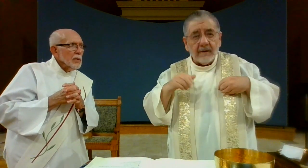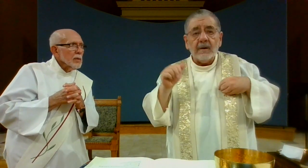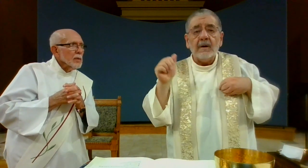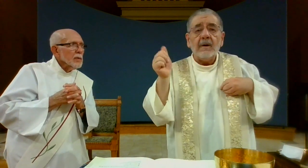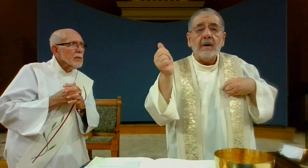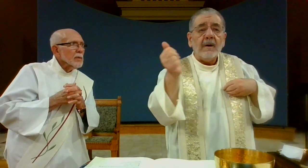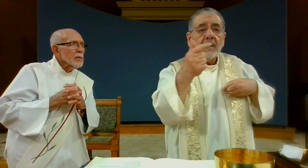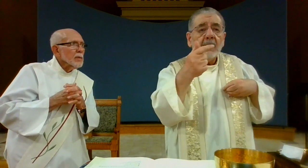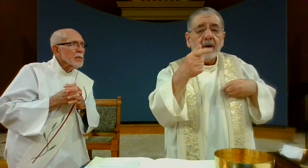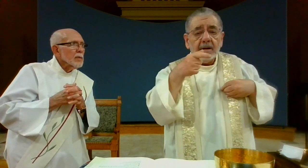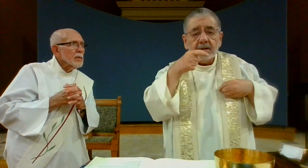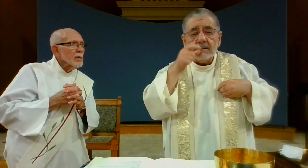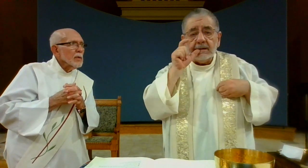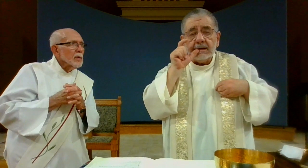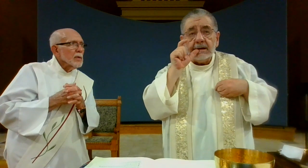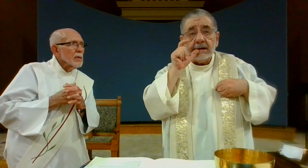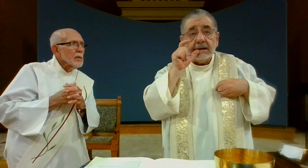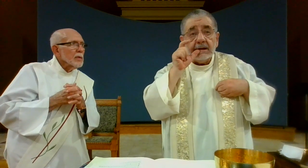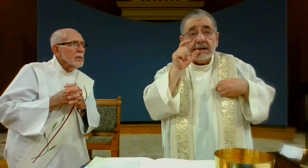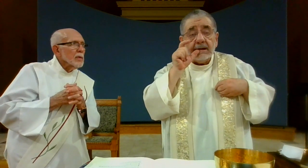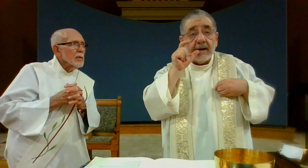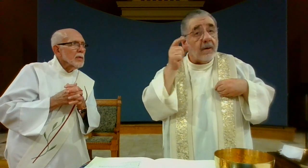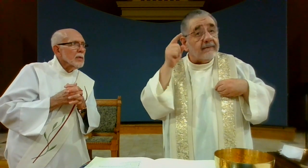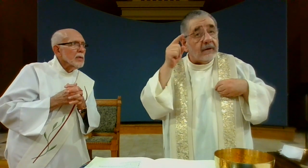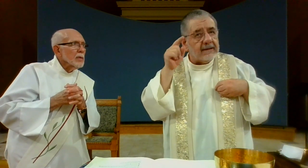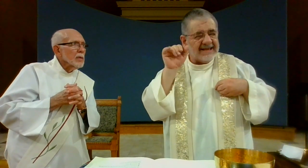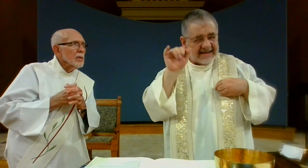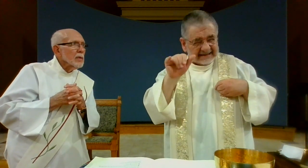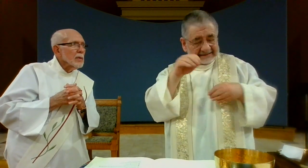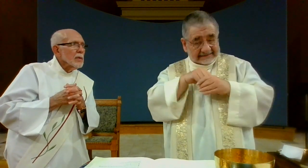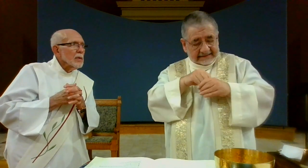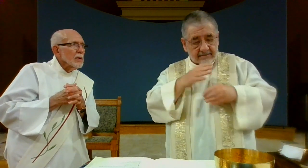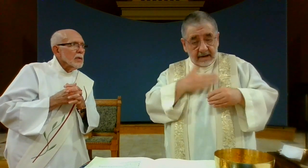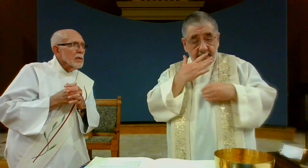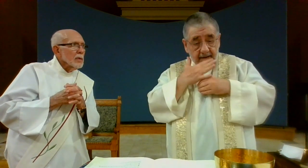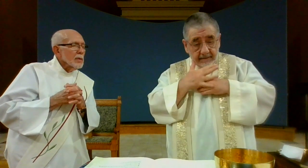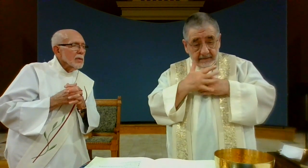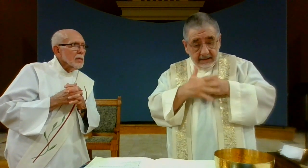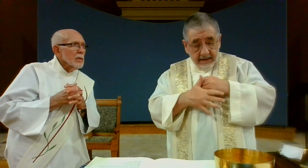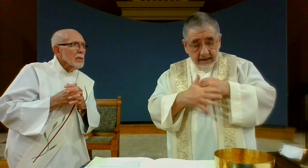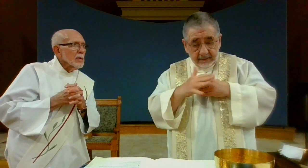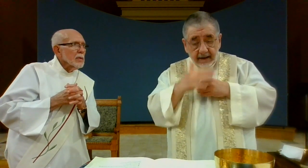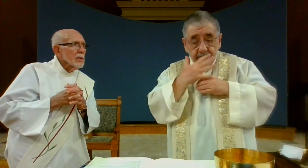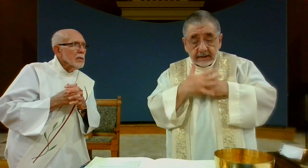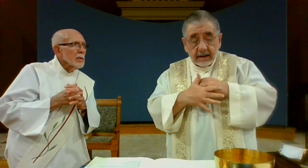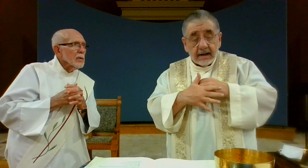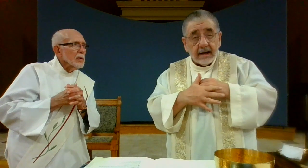Saying, take this, all of you, and drink of it. For this is the chalice of my blood.